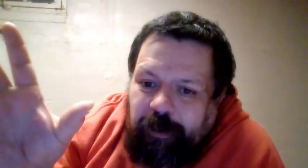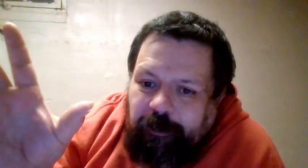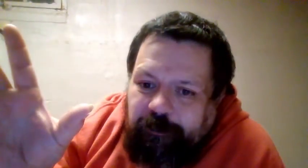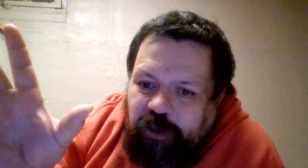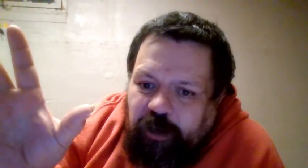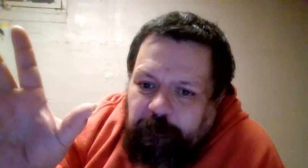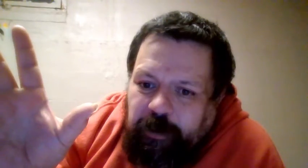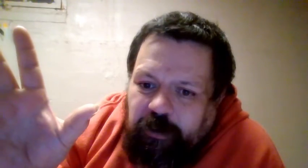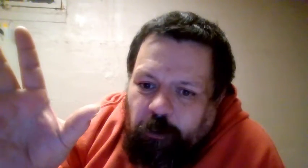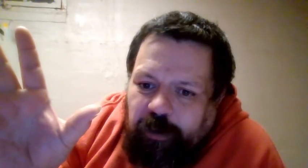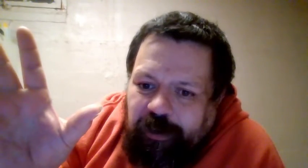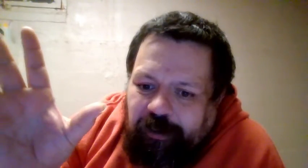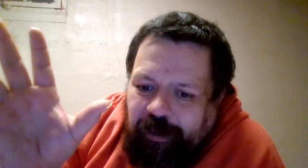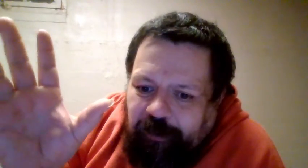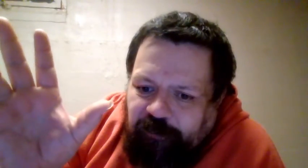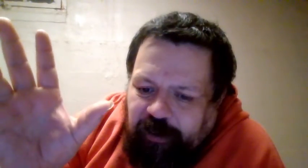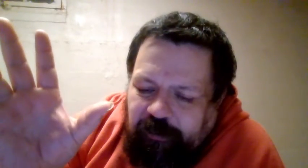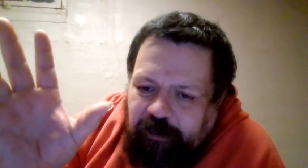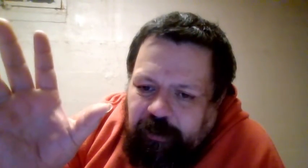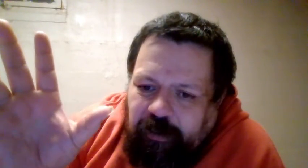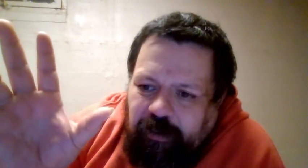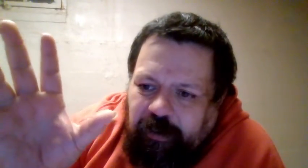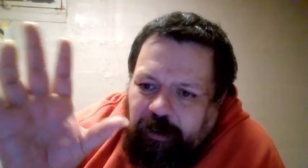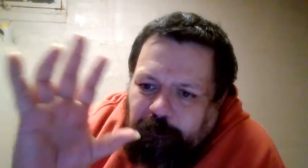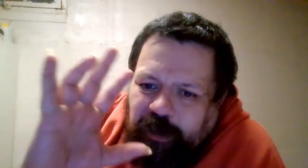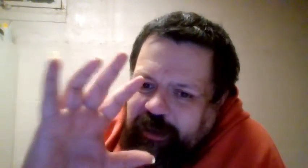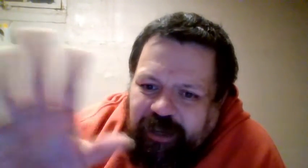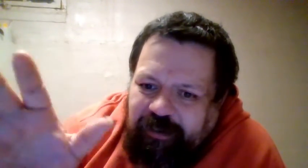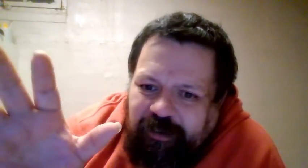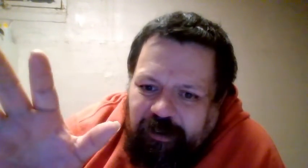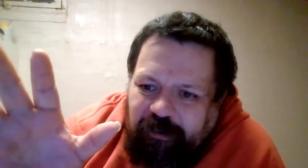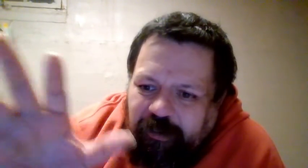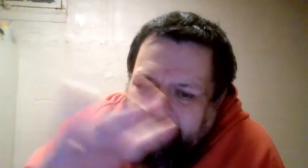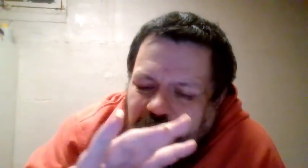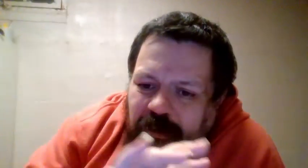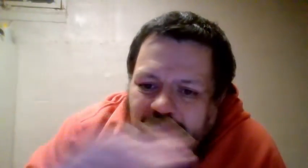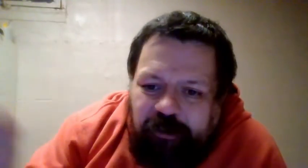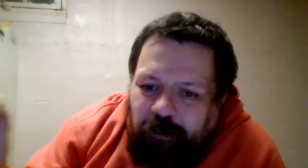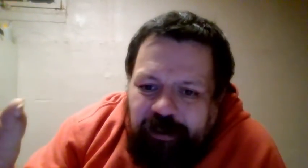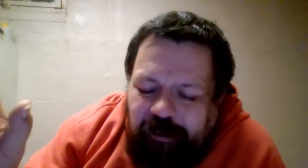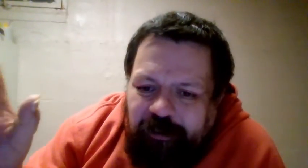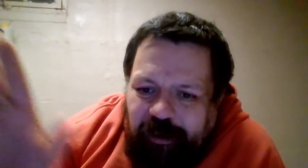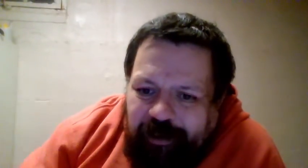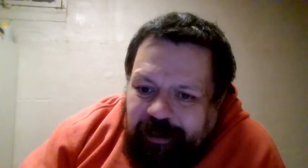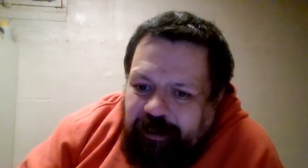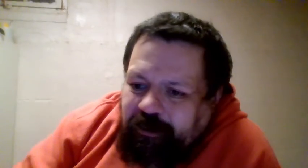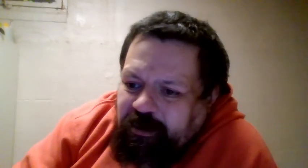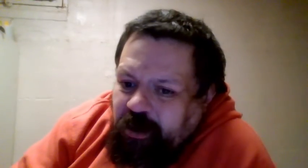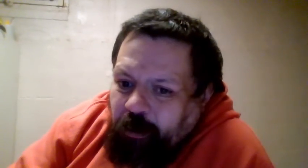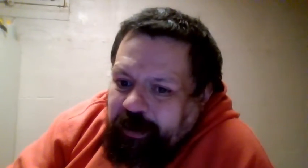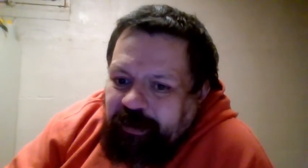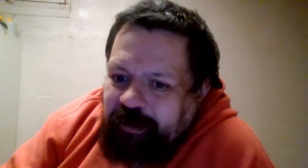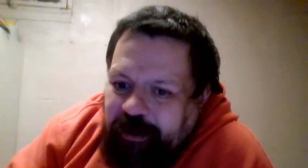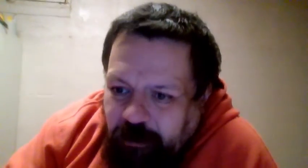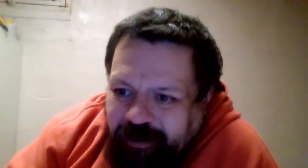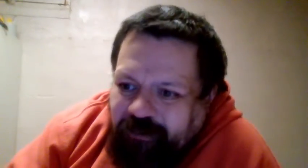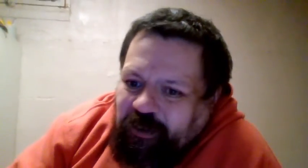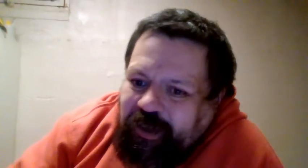WWF champion going into that event. But this year's, there's no, there's no, there's no excuse for